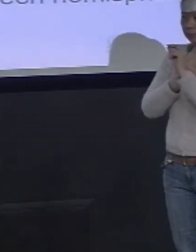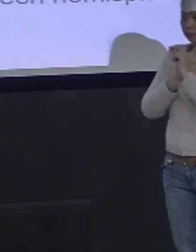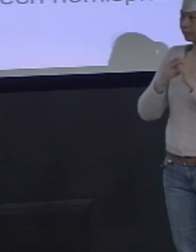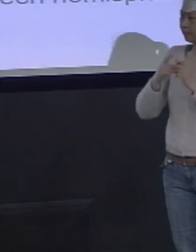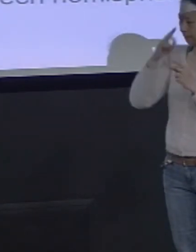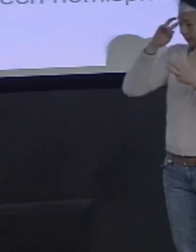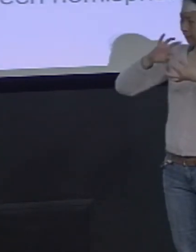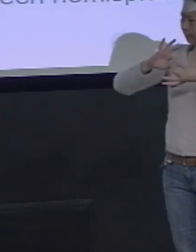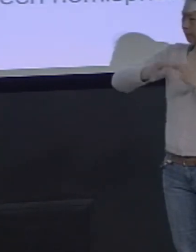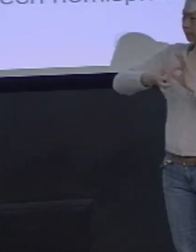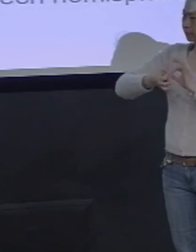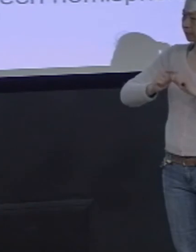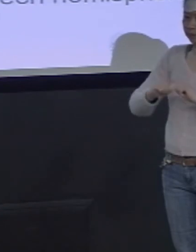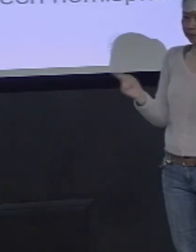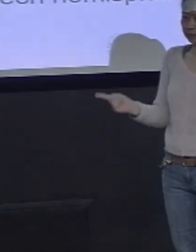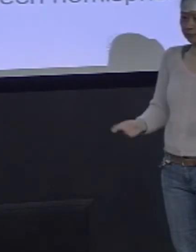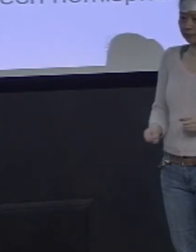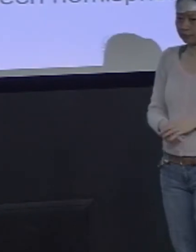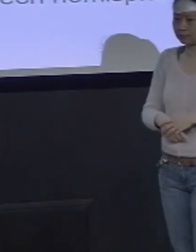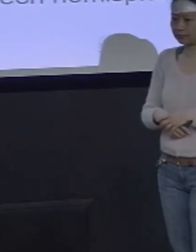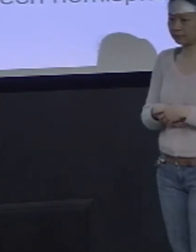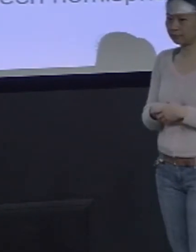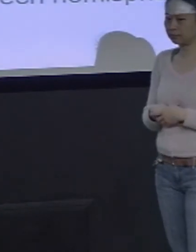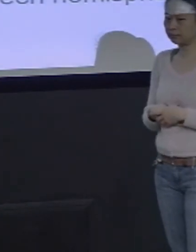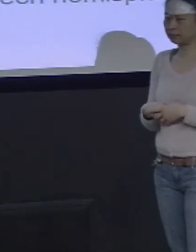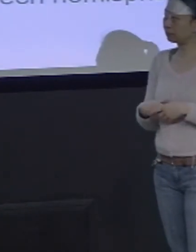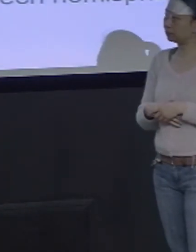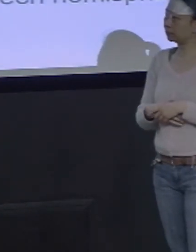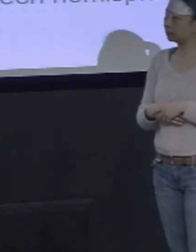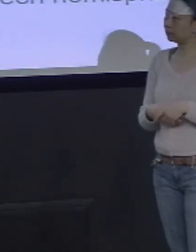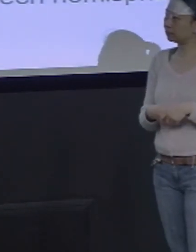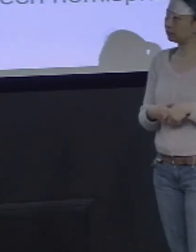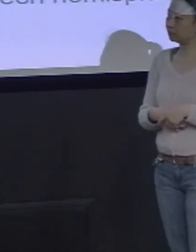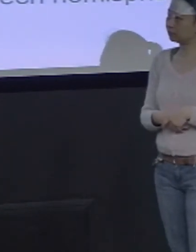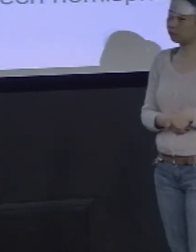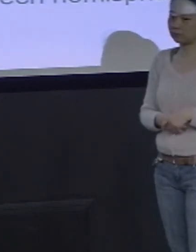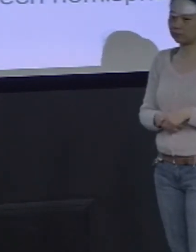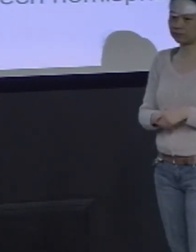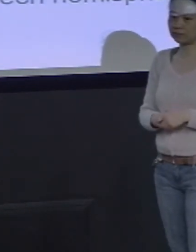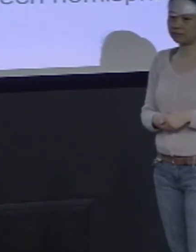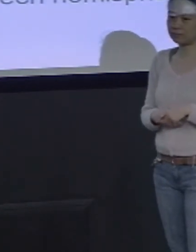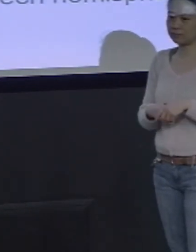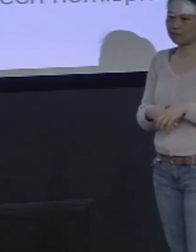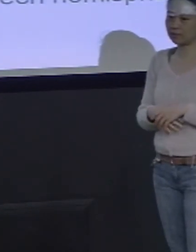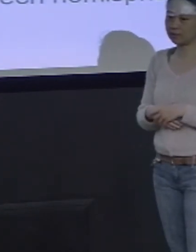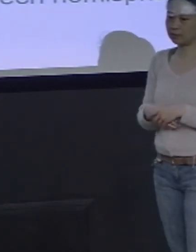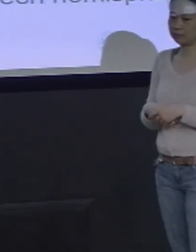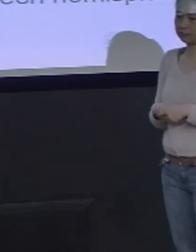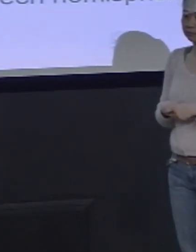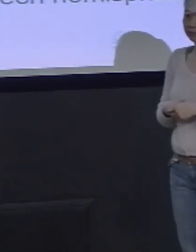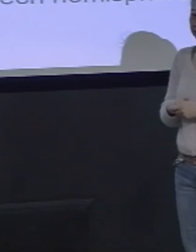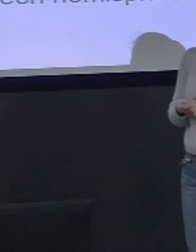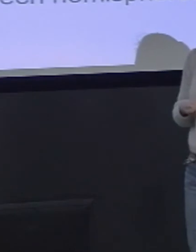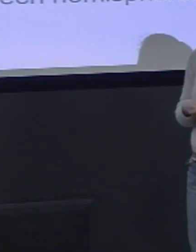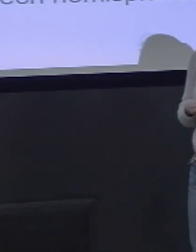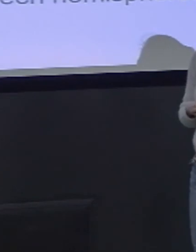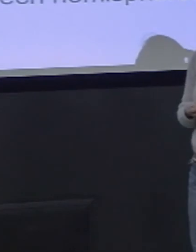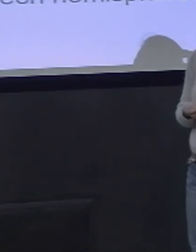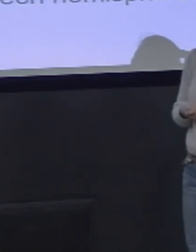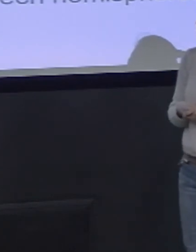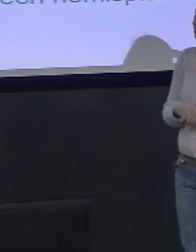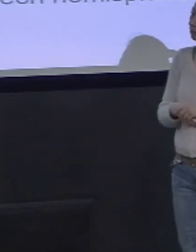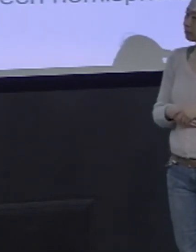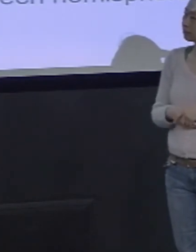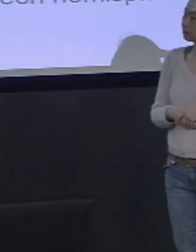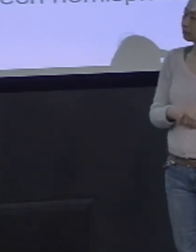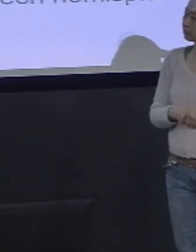a great deal of change, and it doesn't necessarily indicate a degree of anger. It's just emphasis, so definitely